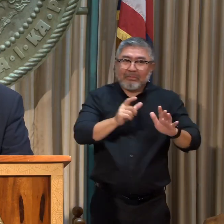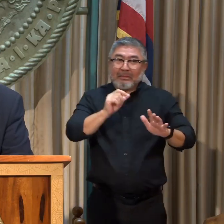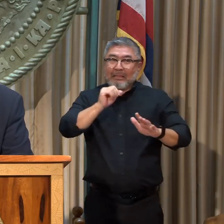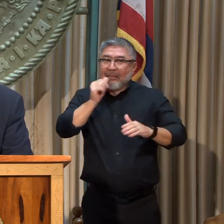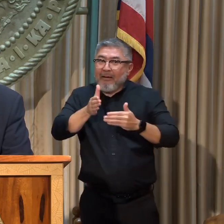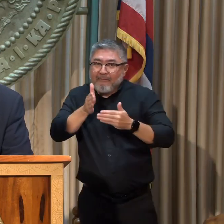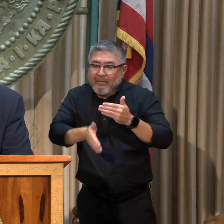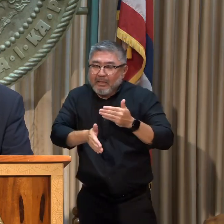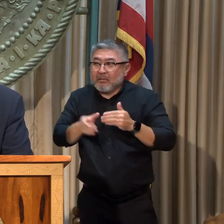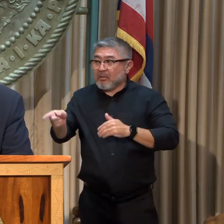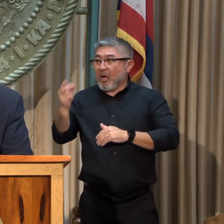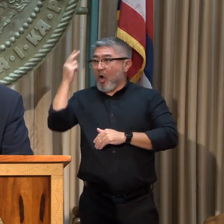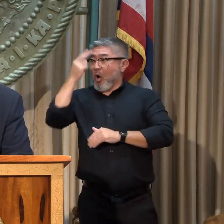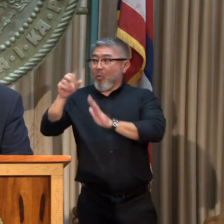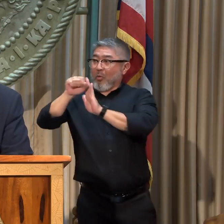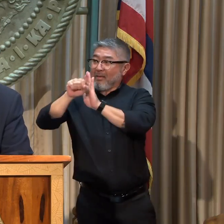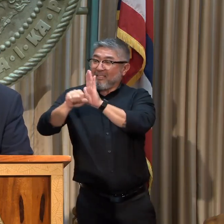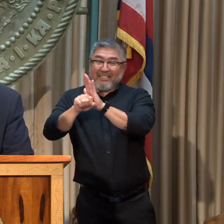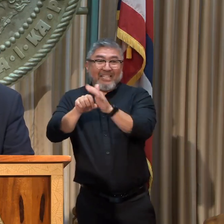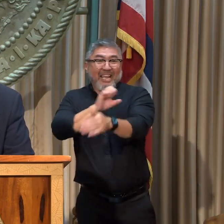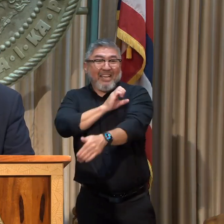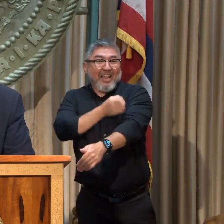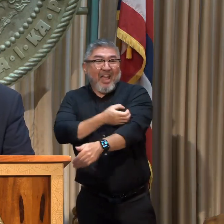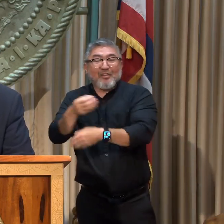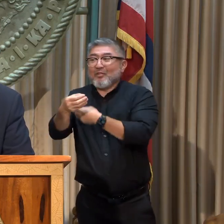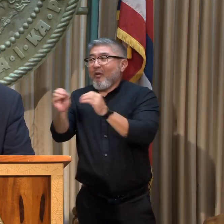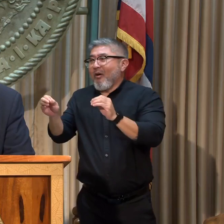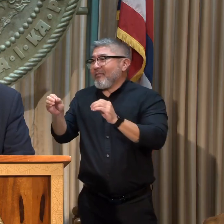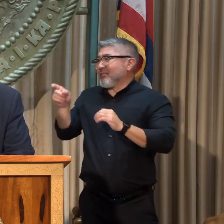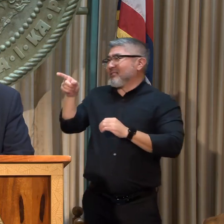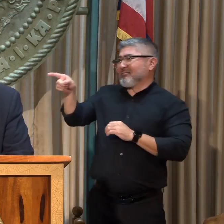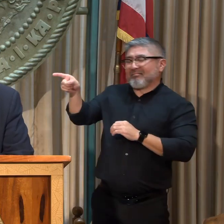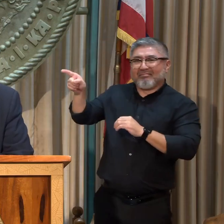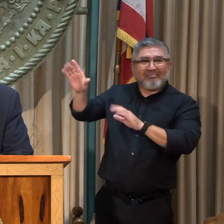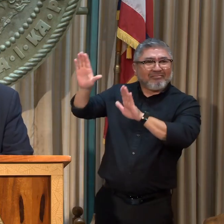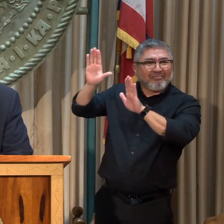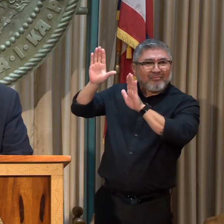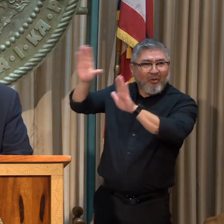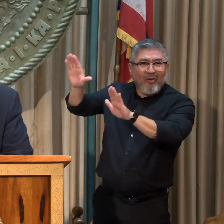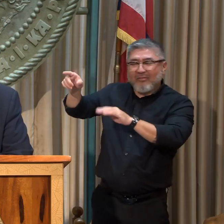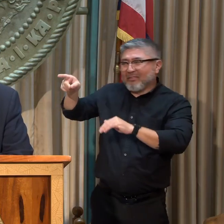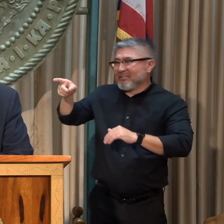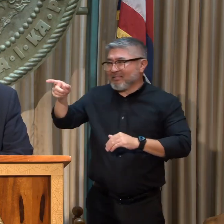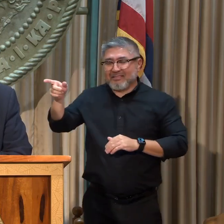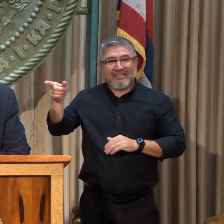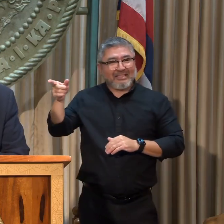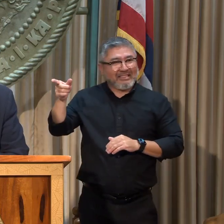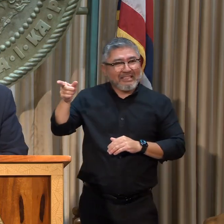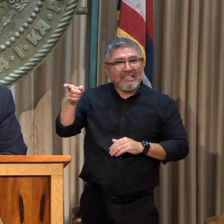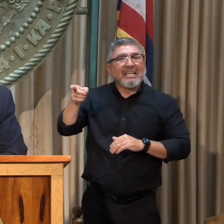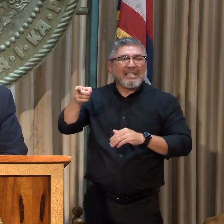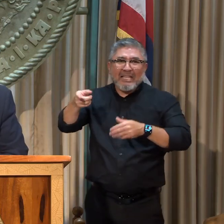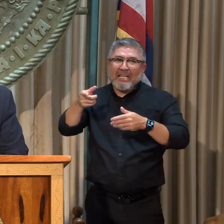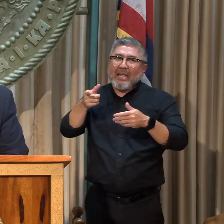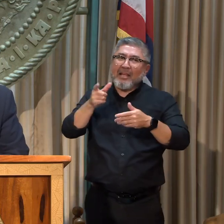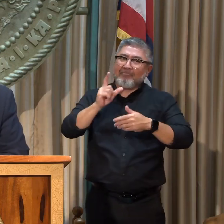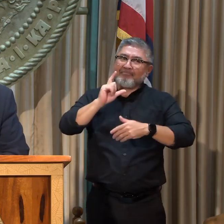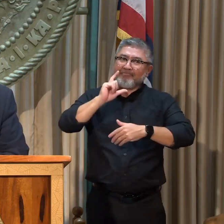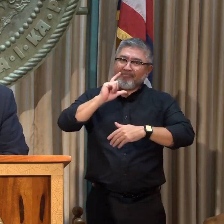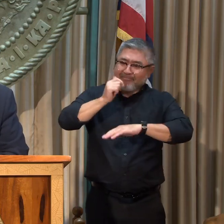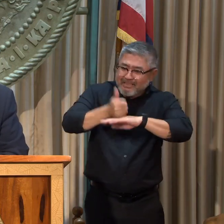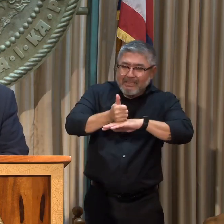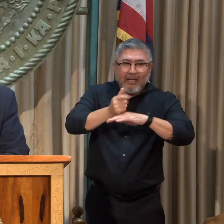Office, and we love Glick. He's terrific, actually. They've published a decarbonization strategy for us